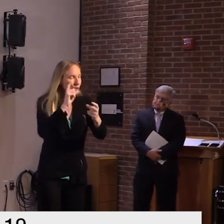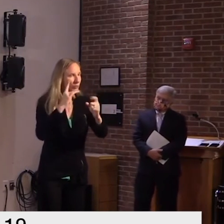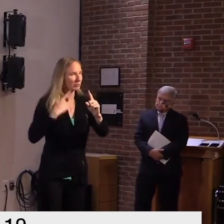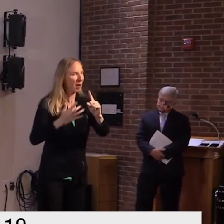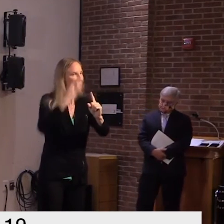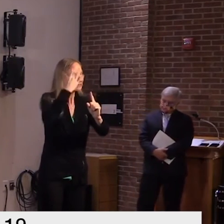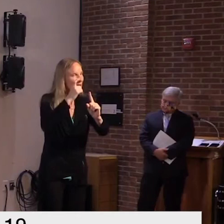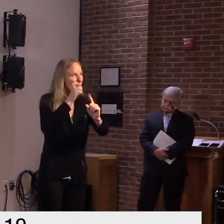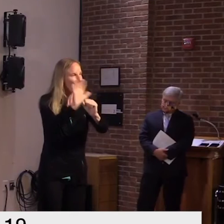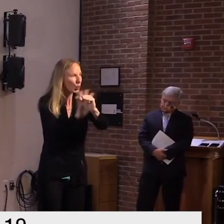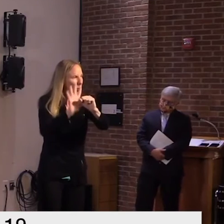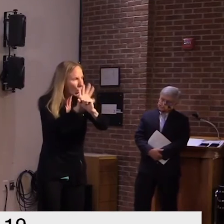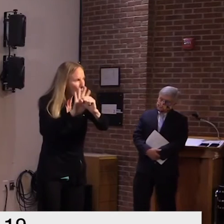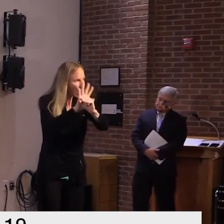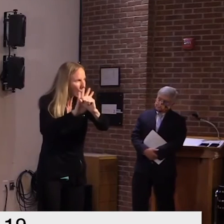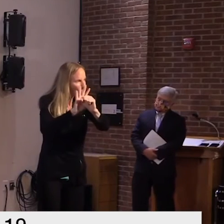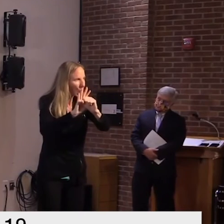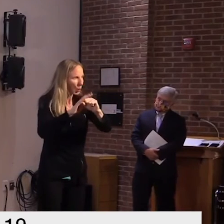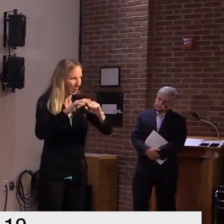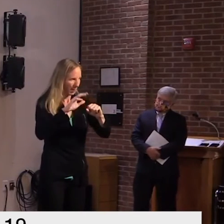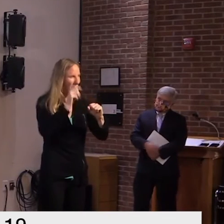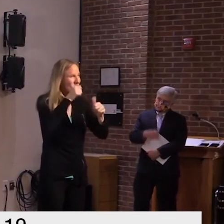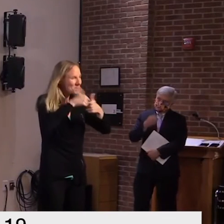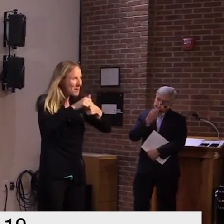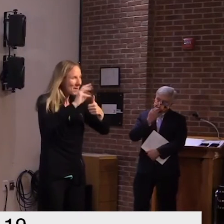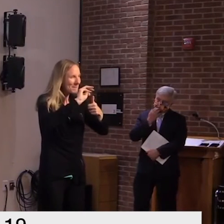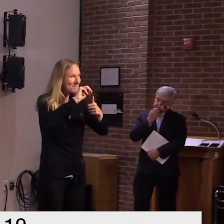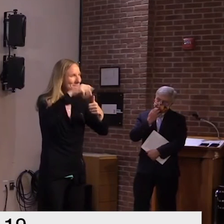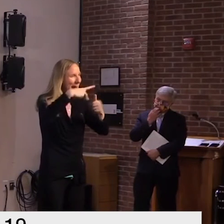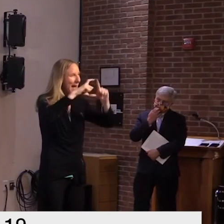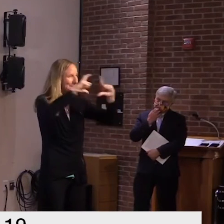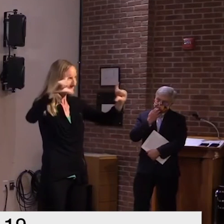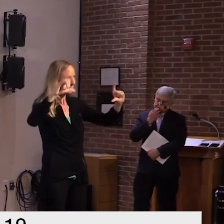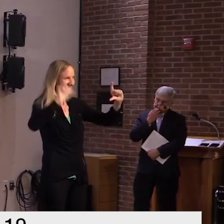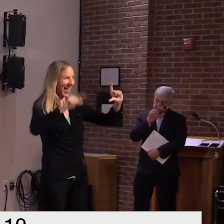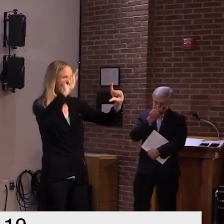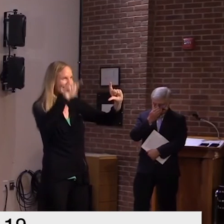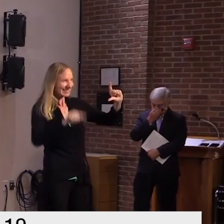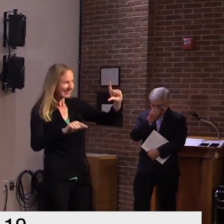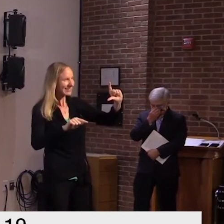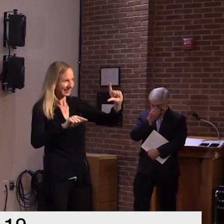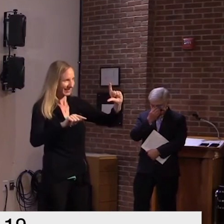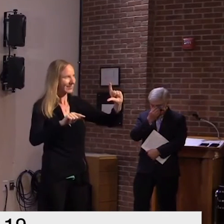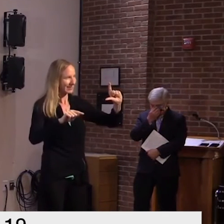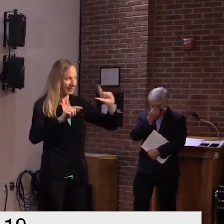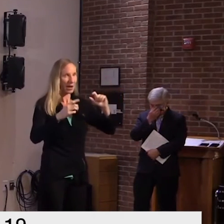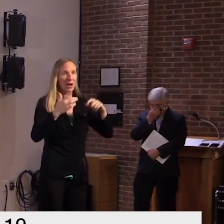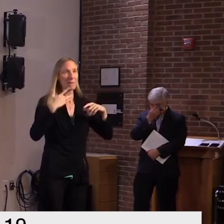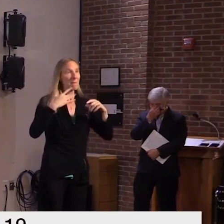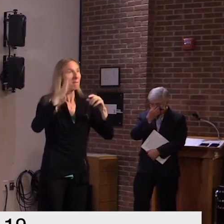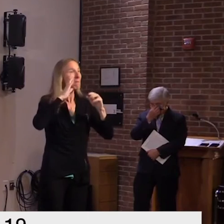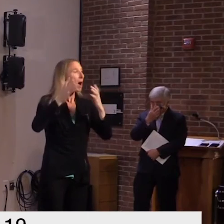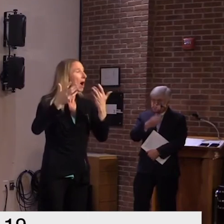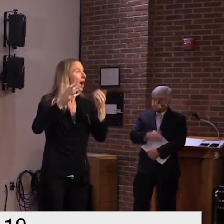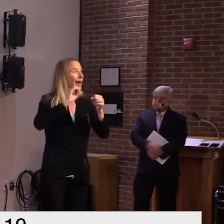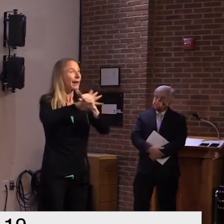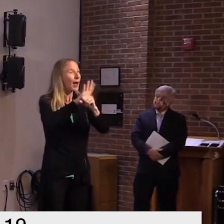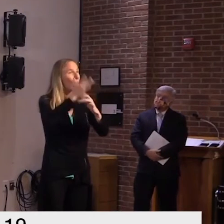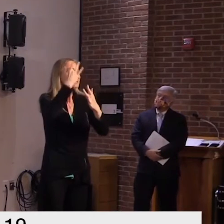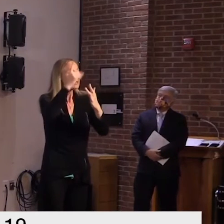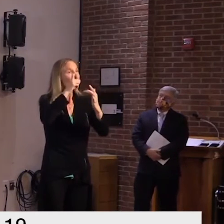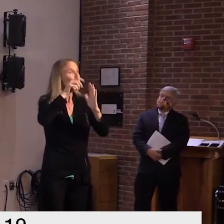trend in that location increasing cases downsloping cases what is the syndromic surveillance data